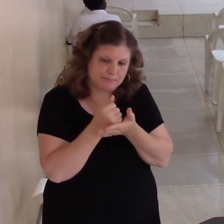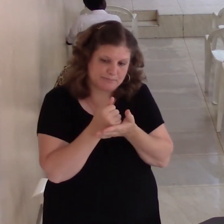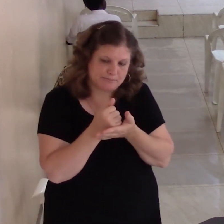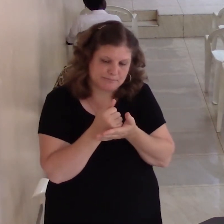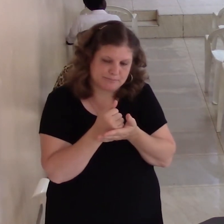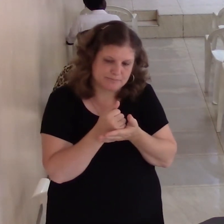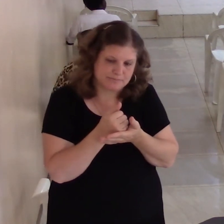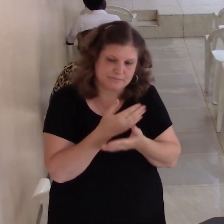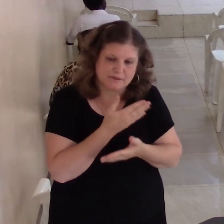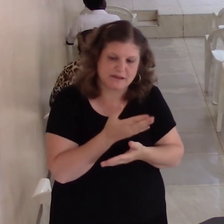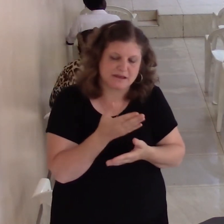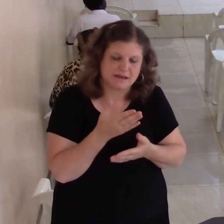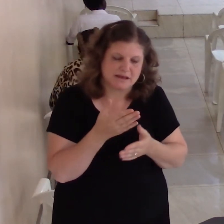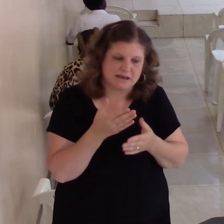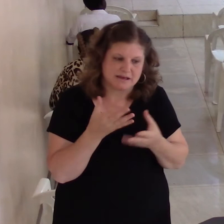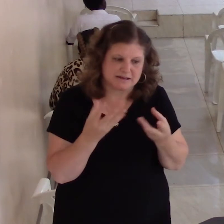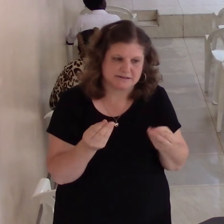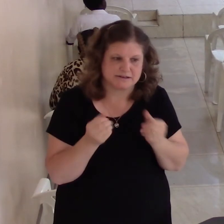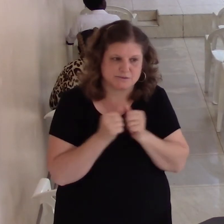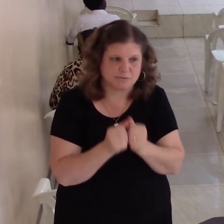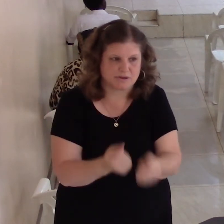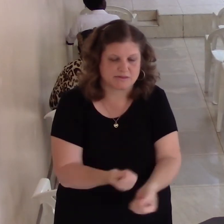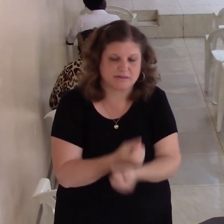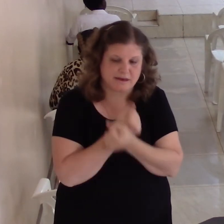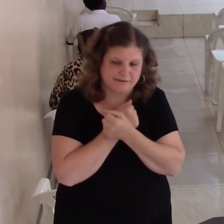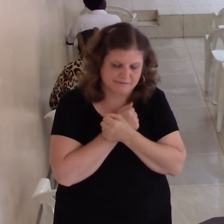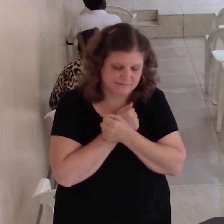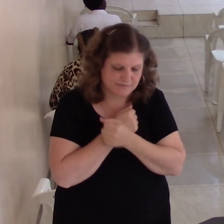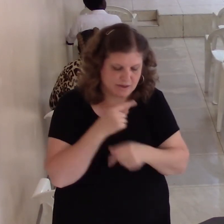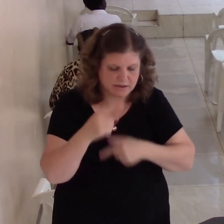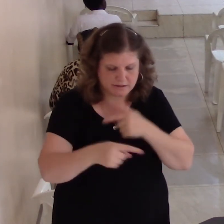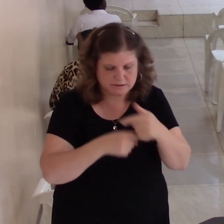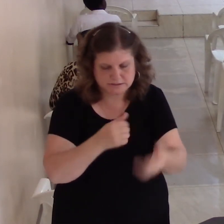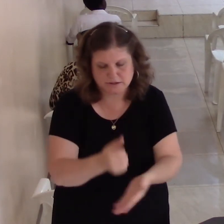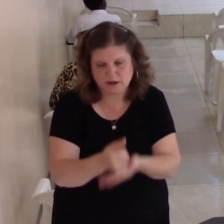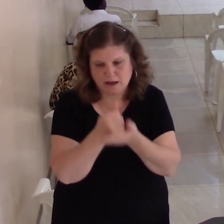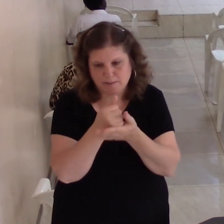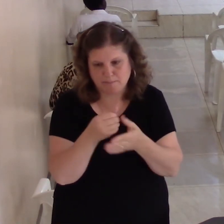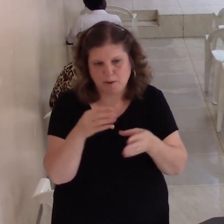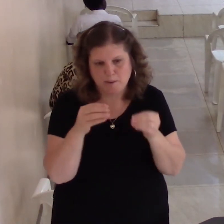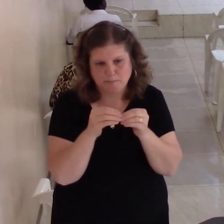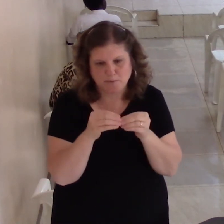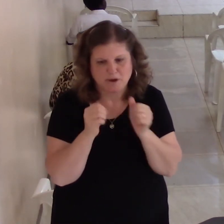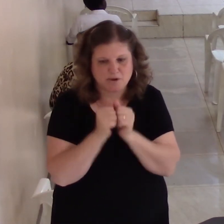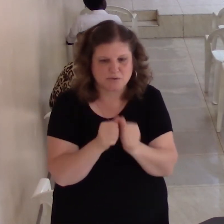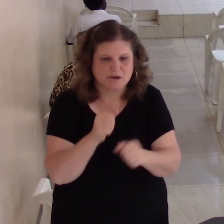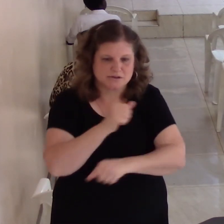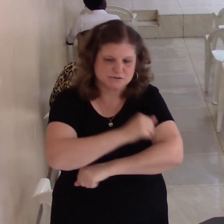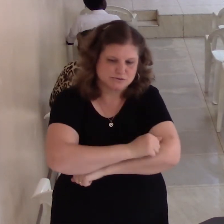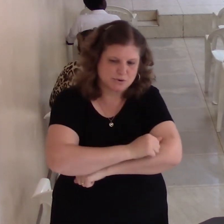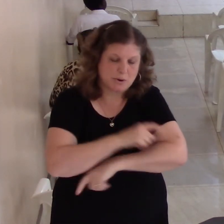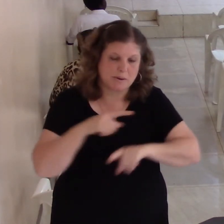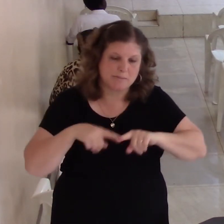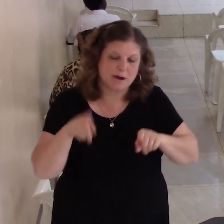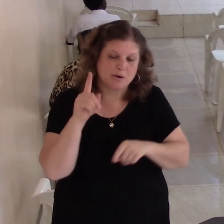helped that with school fees. And he continued to help that with school fees. But then one day this boy comes to him